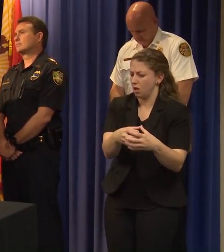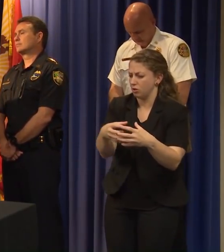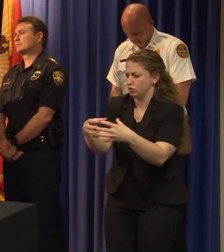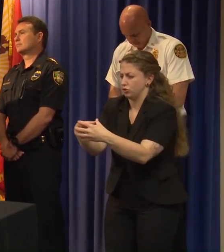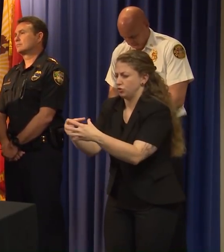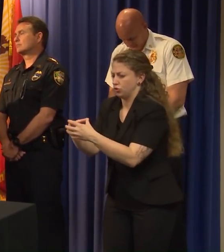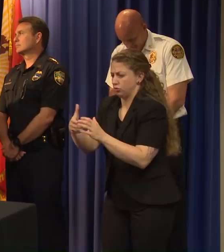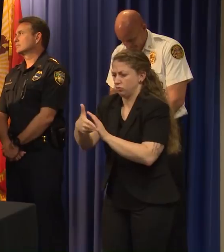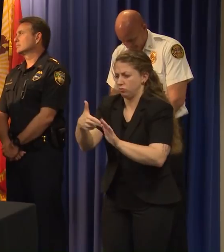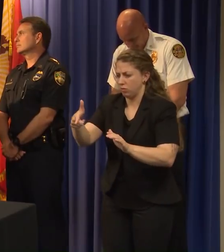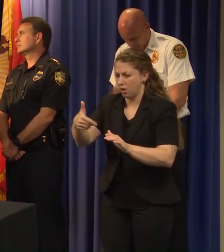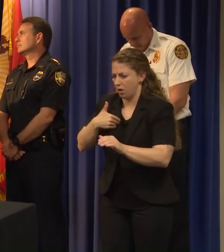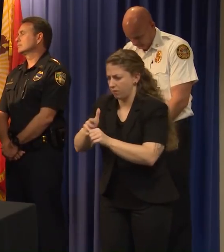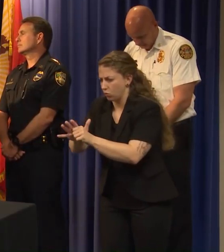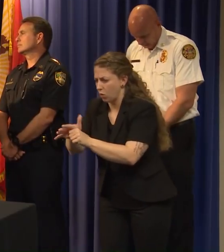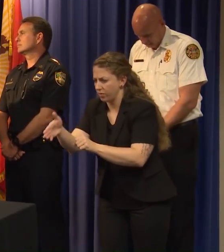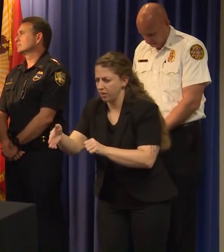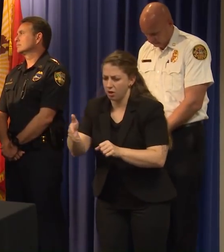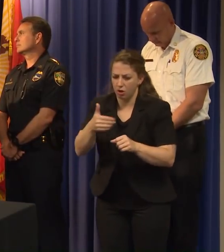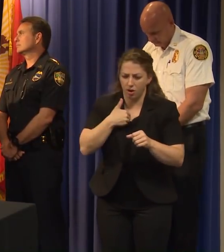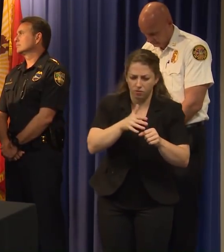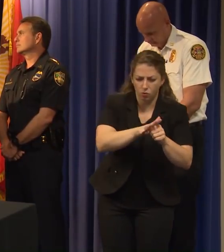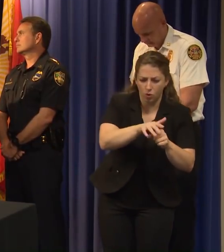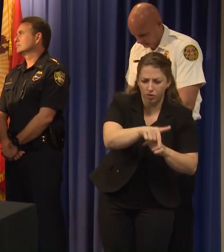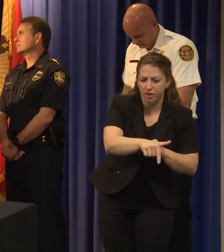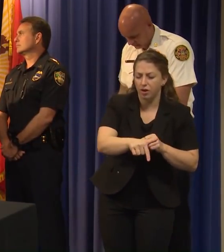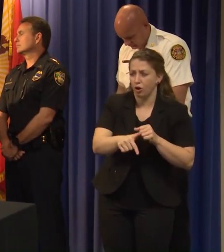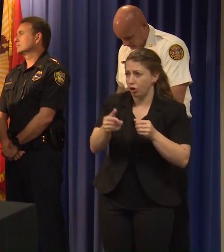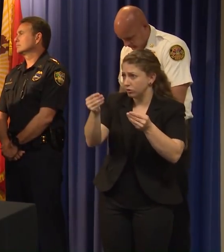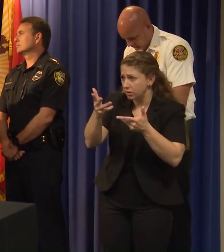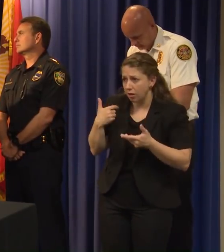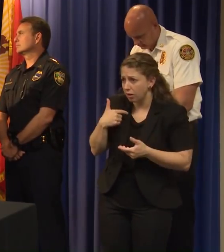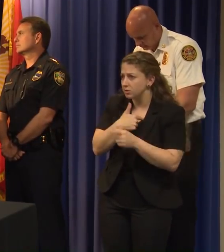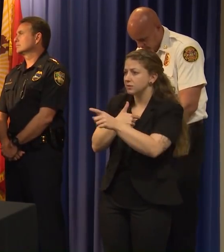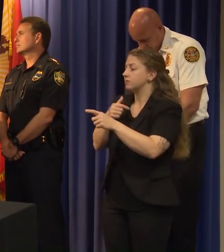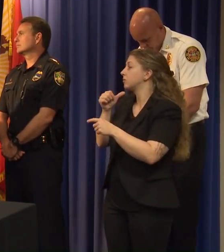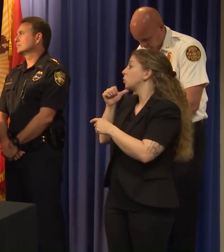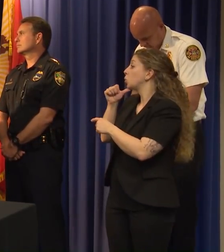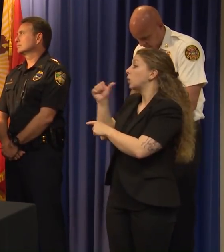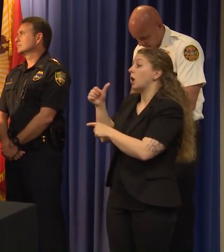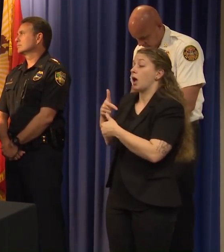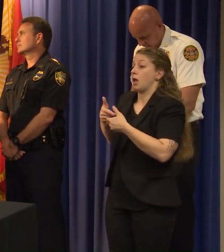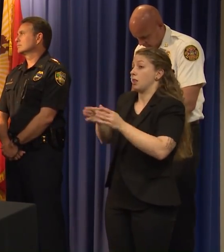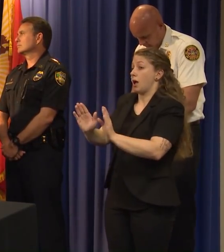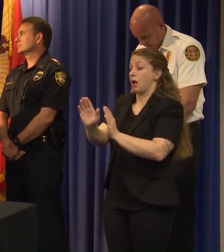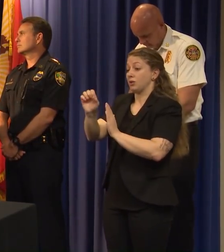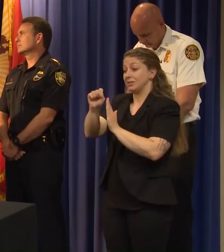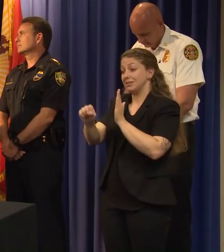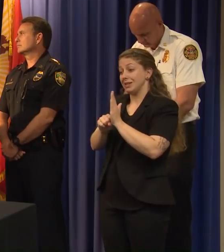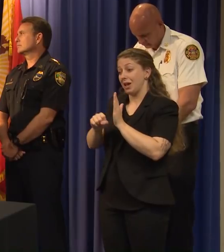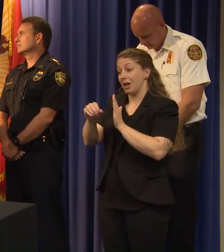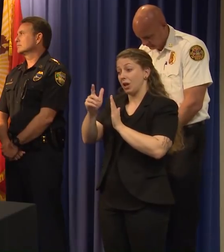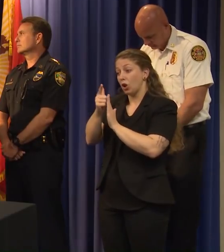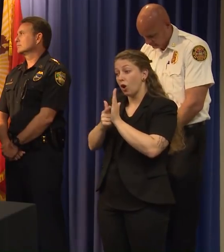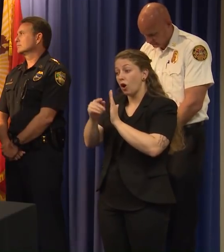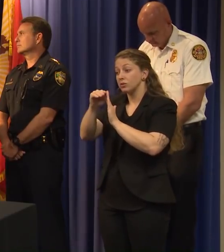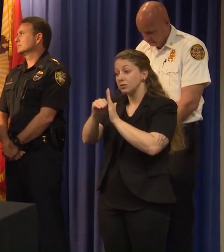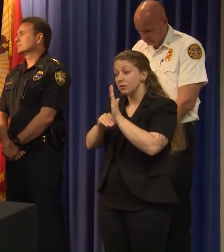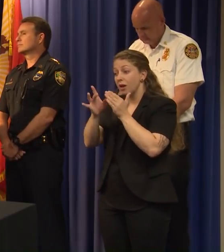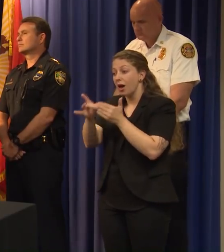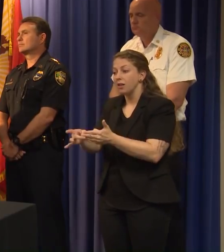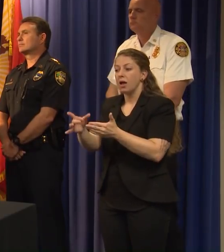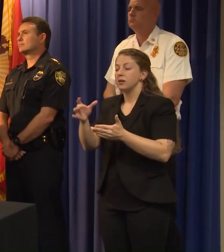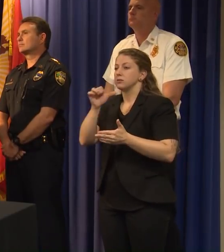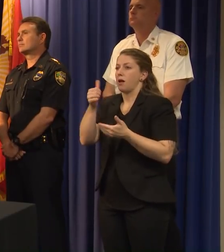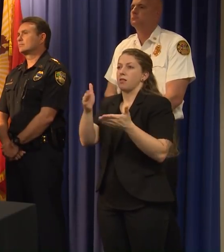you mean by that? Uh, we're not allowed, uh, because of, uh, state guidelines and state laws to discuss specific addresses, specific locations. But, I